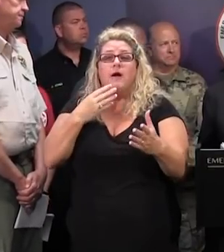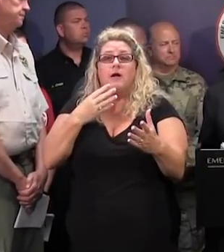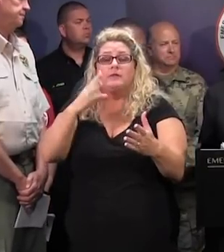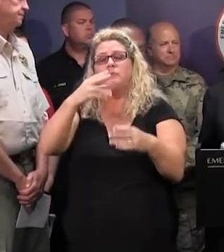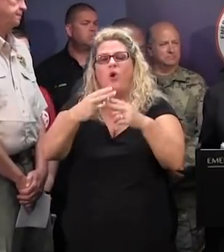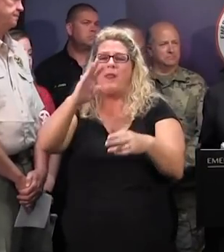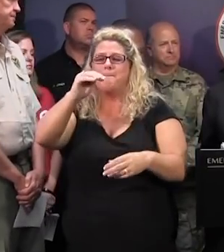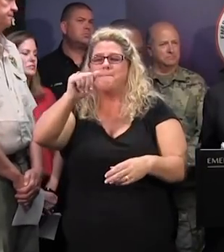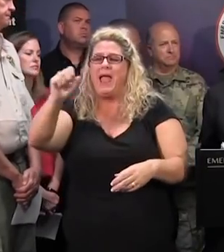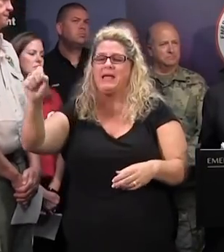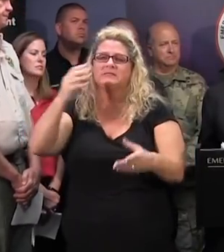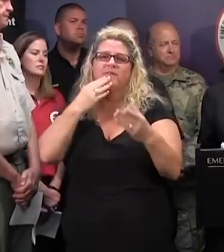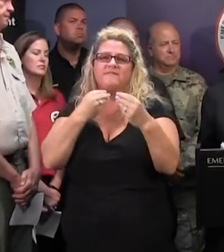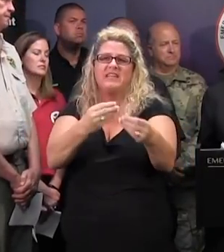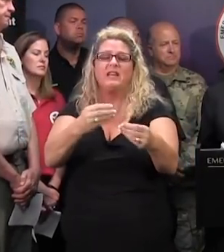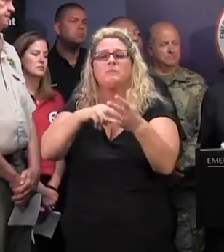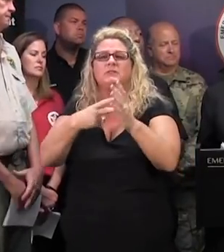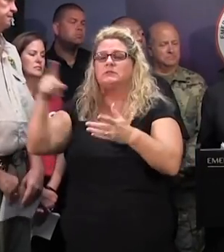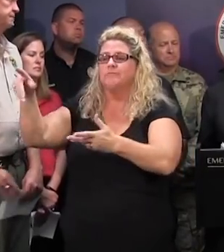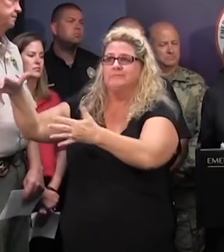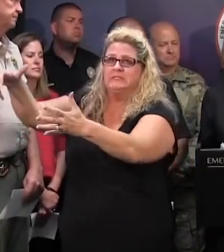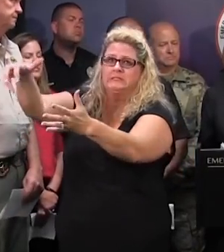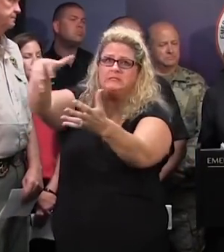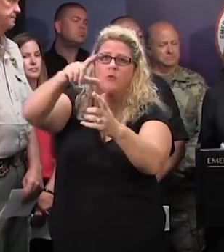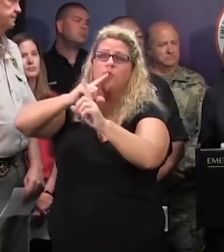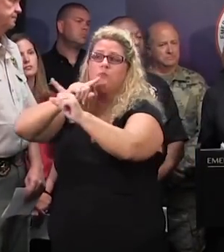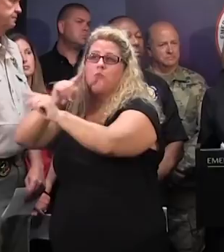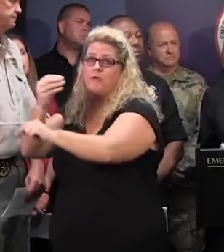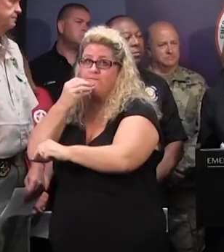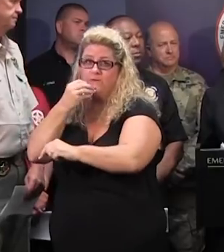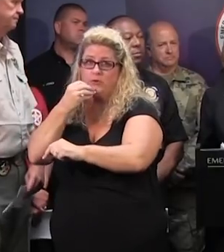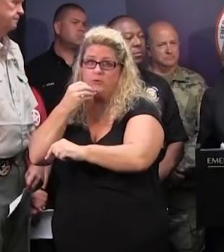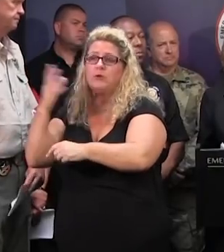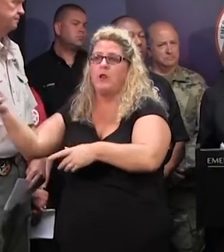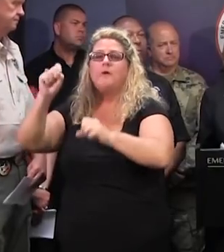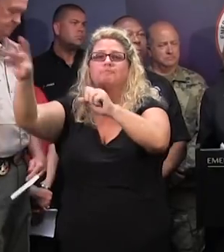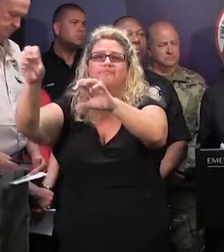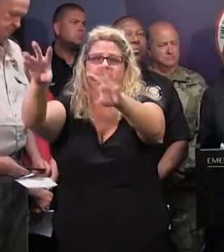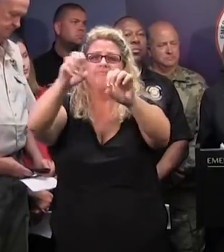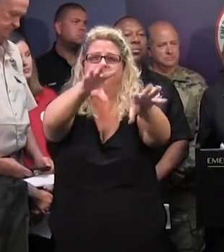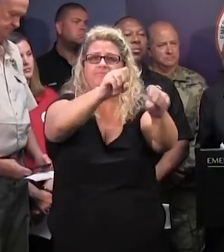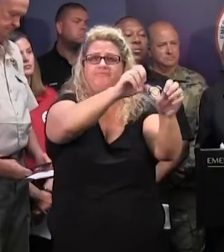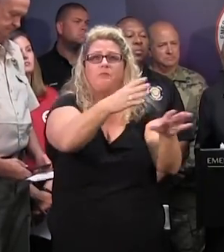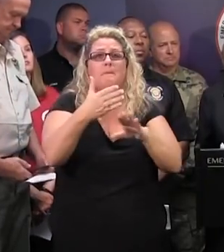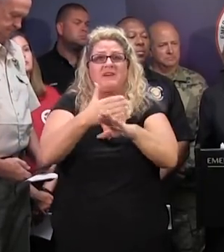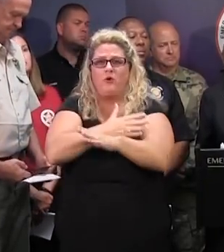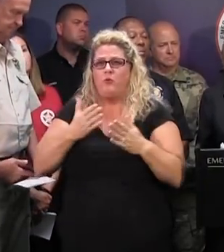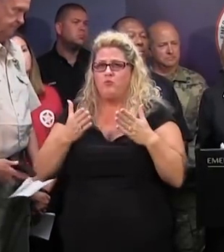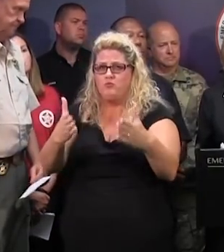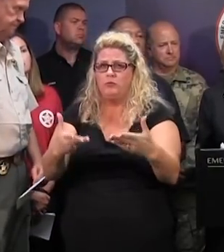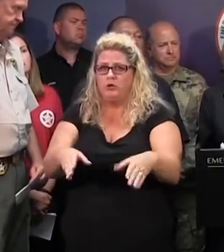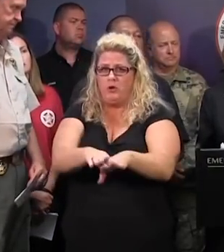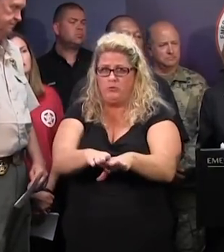activated, and food has been ordered, and it's currently going out as far as it can before the roads shut down, and